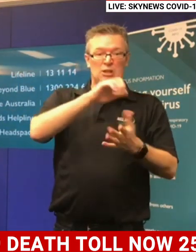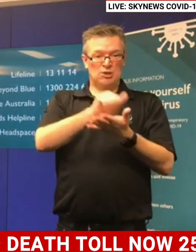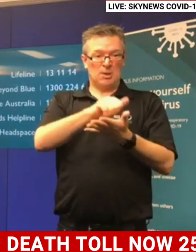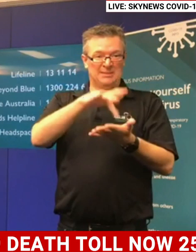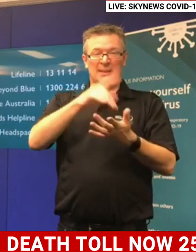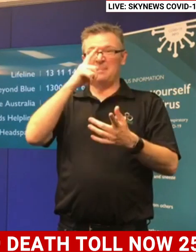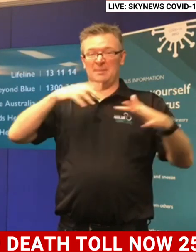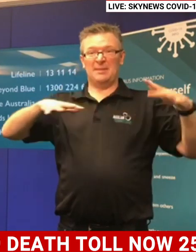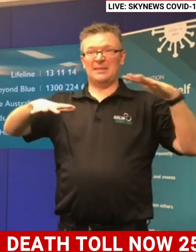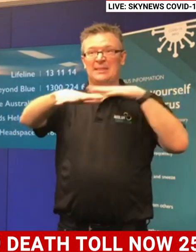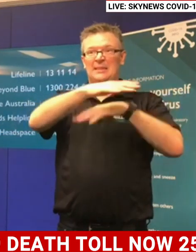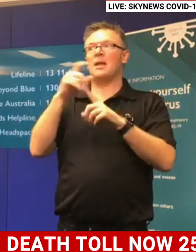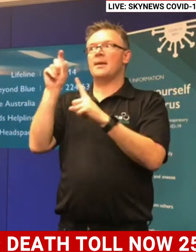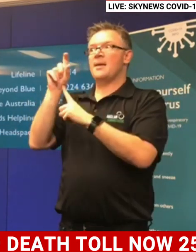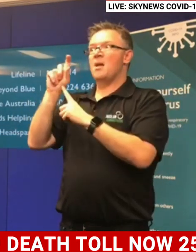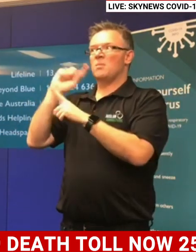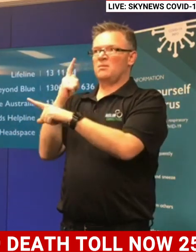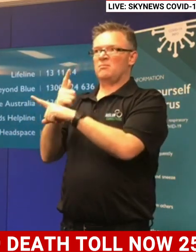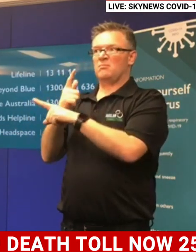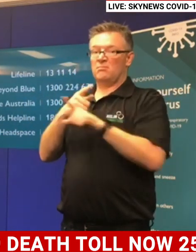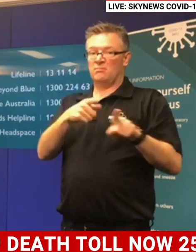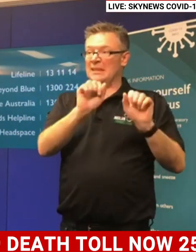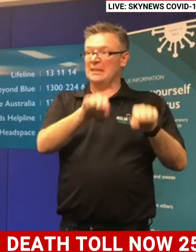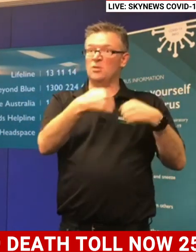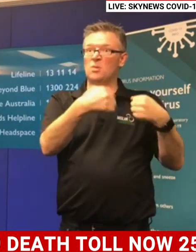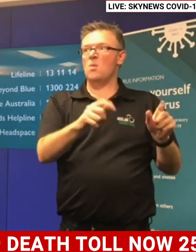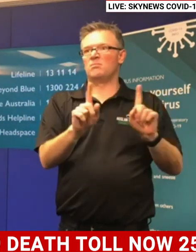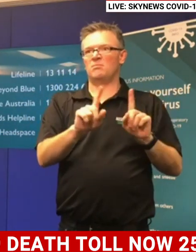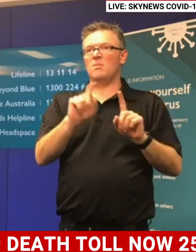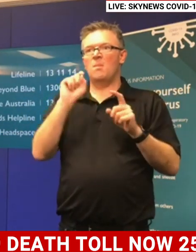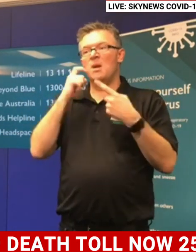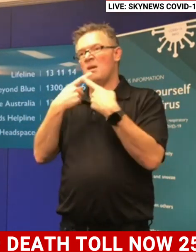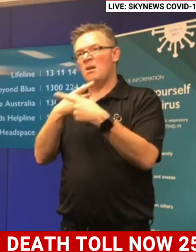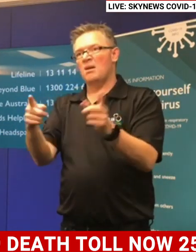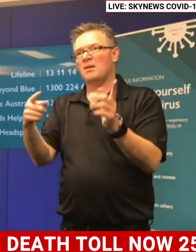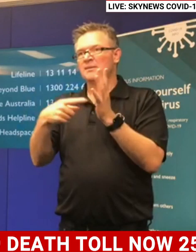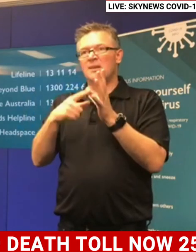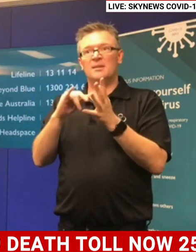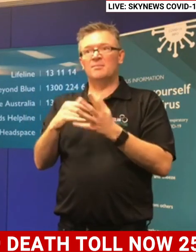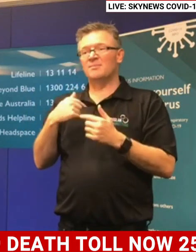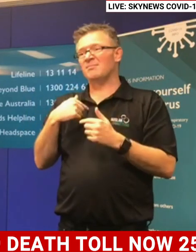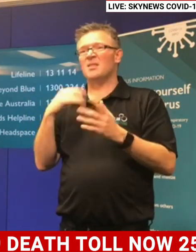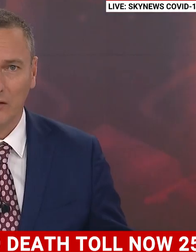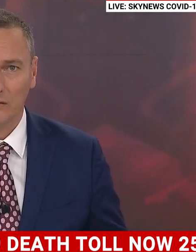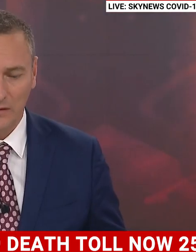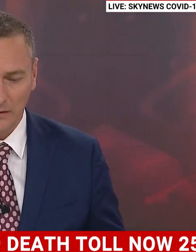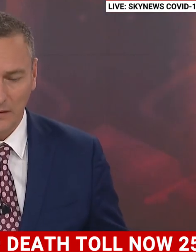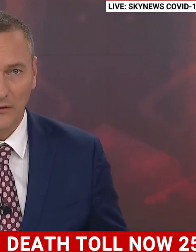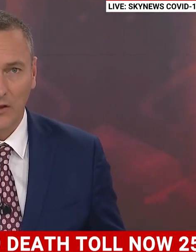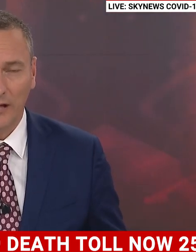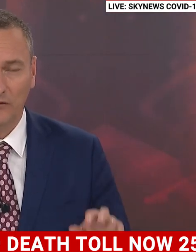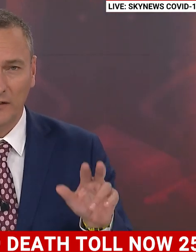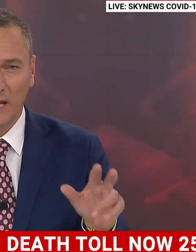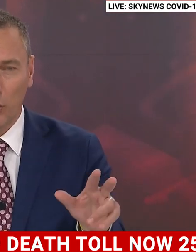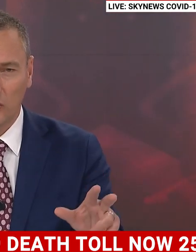The Tasmanian Premier with a range of new social restrictions on food markets, on garage sales and